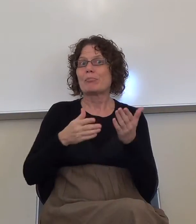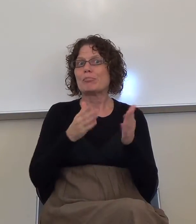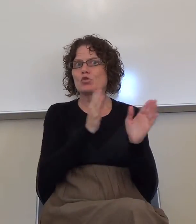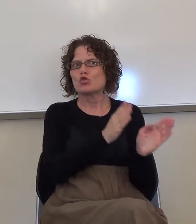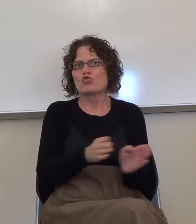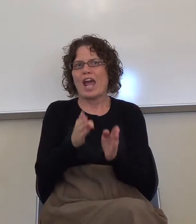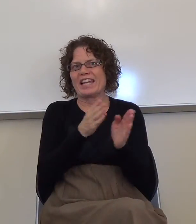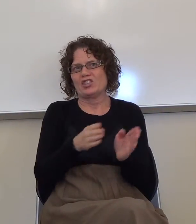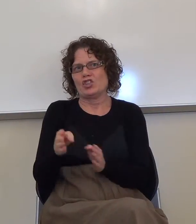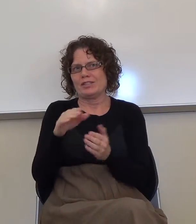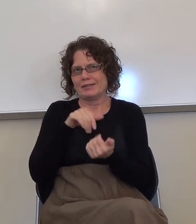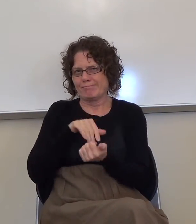Using context clues.